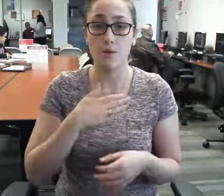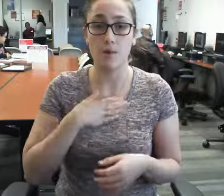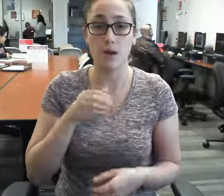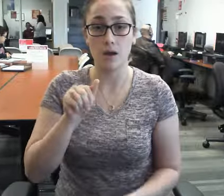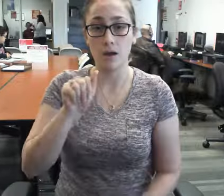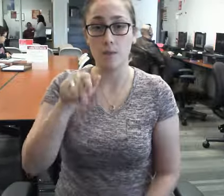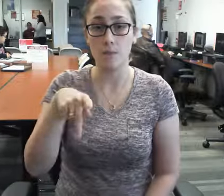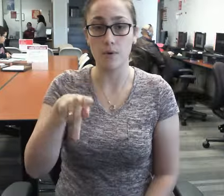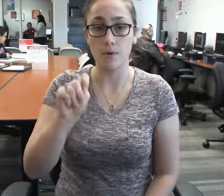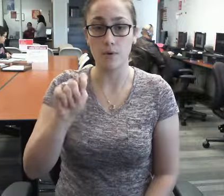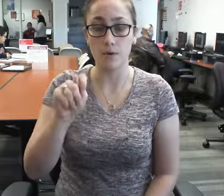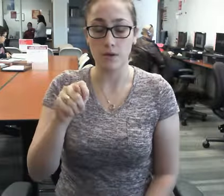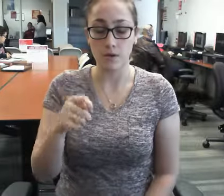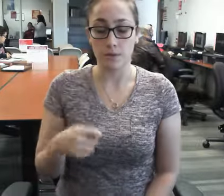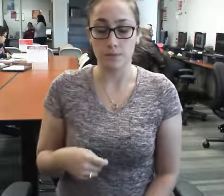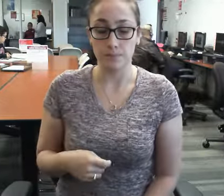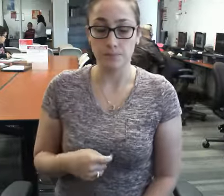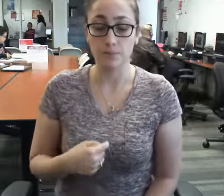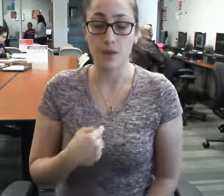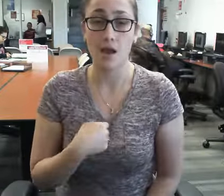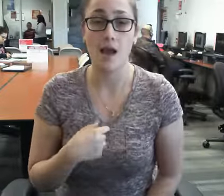out what hand it was for. So I could always...